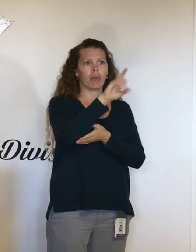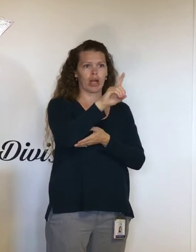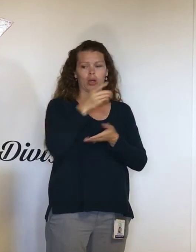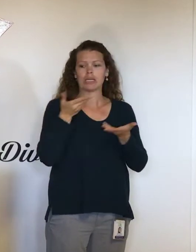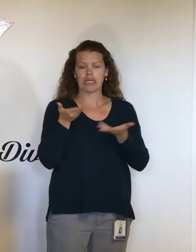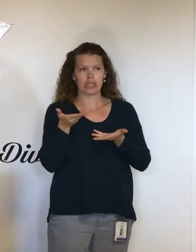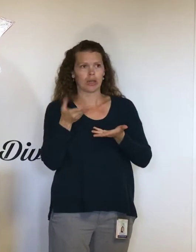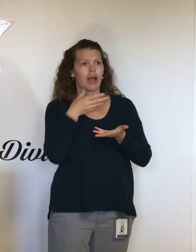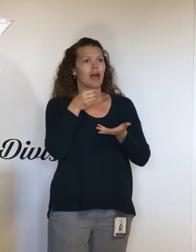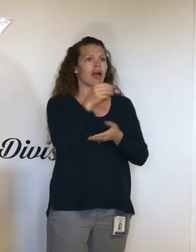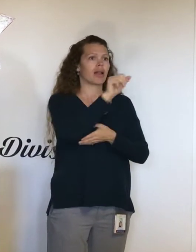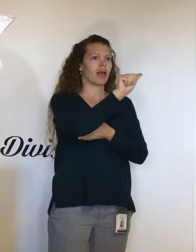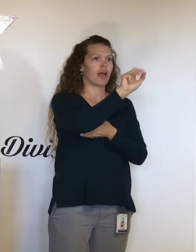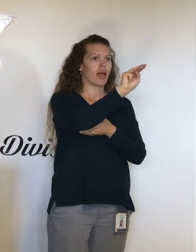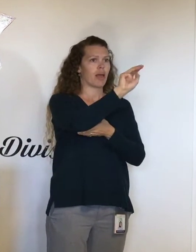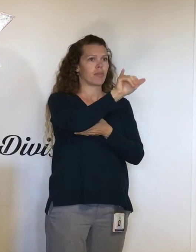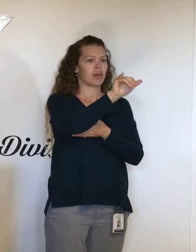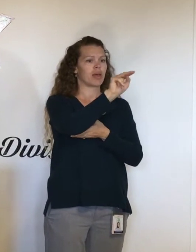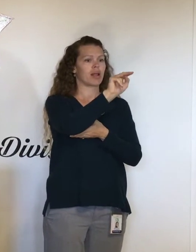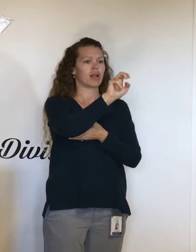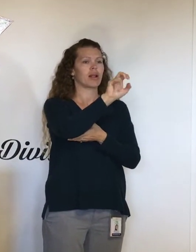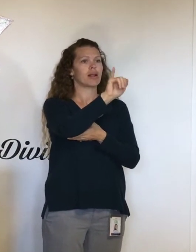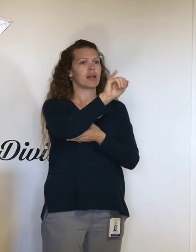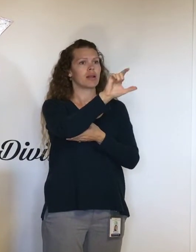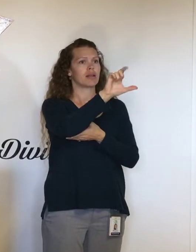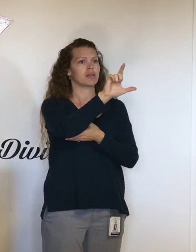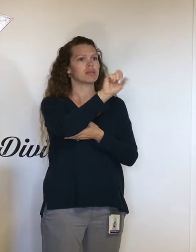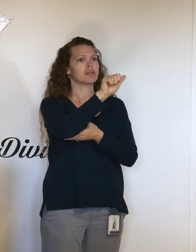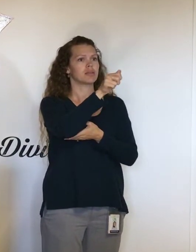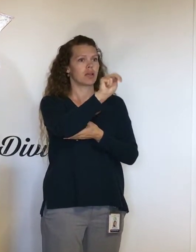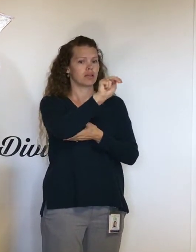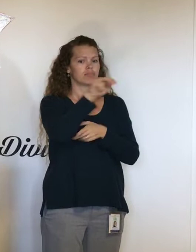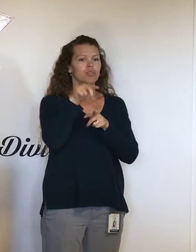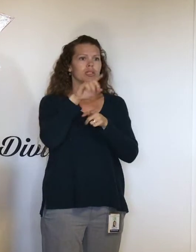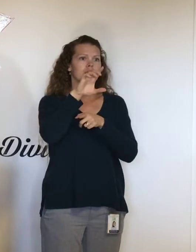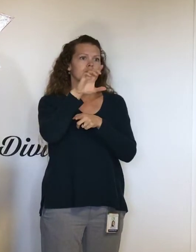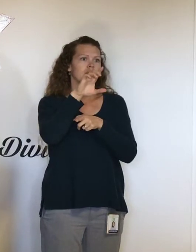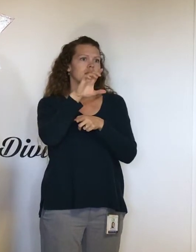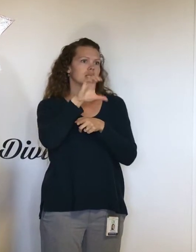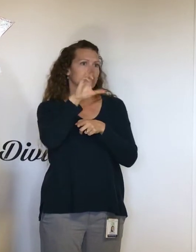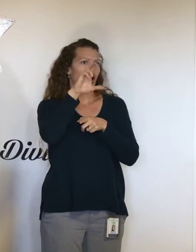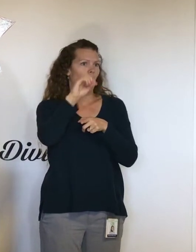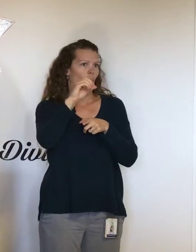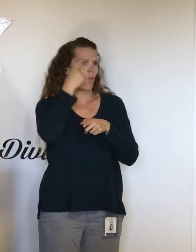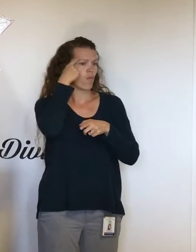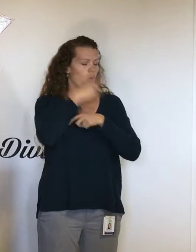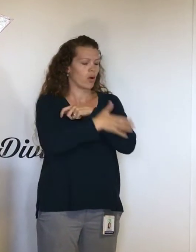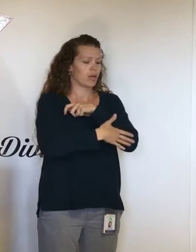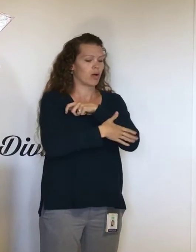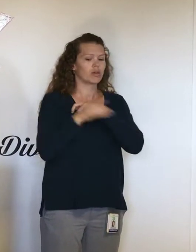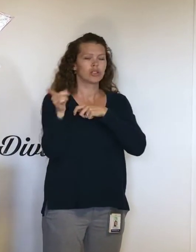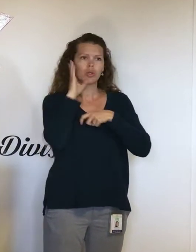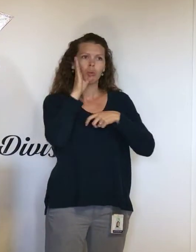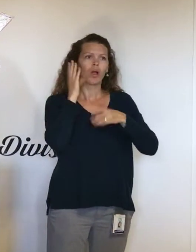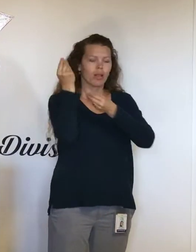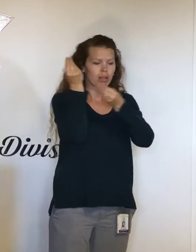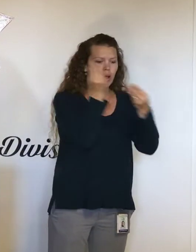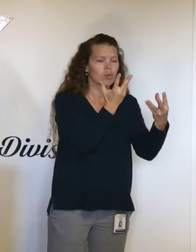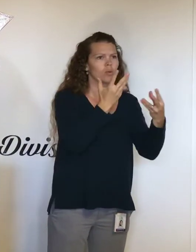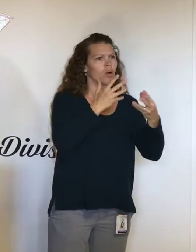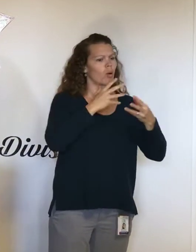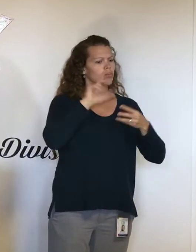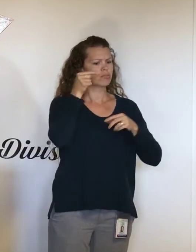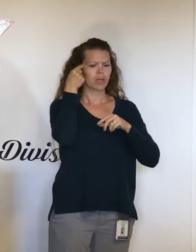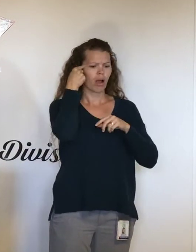Amy Milson, our CAO from the county. And she will be talking about the economy of our government, our government's pushing forward